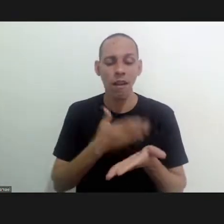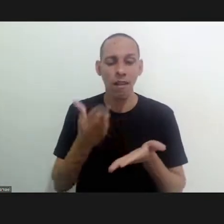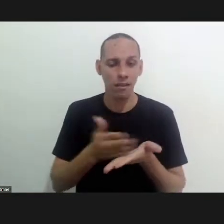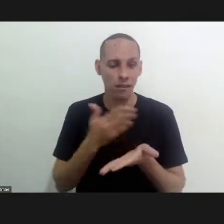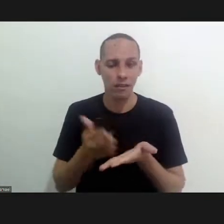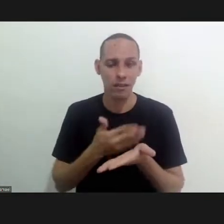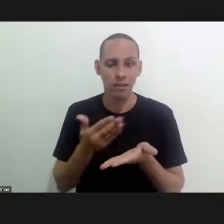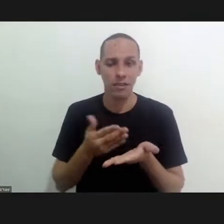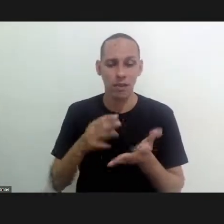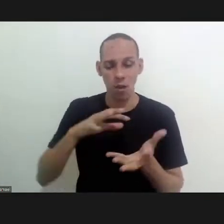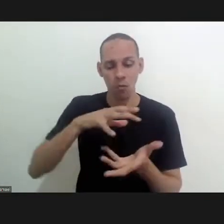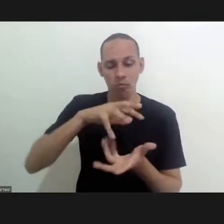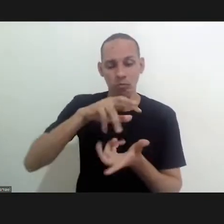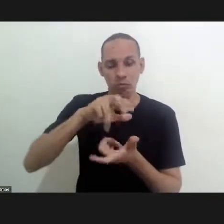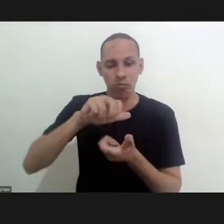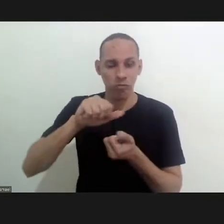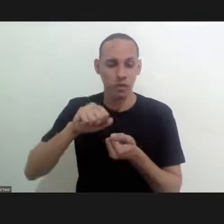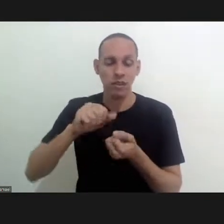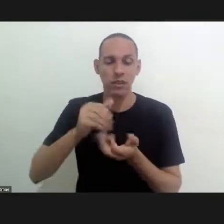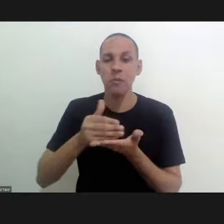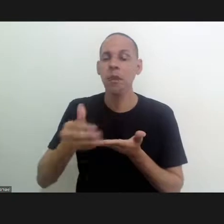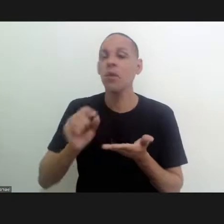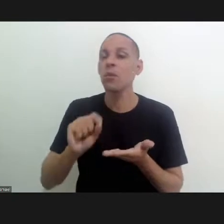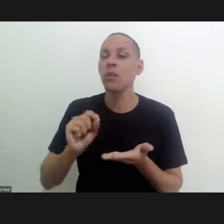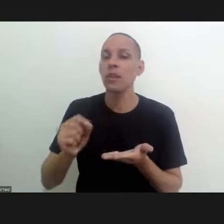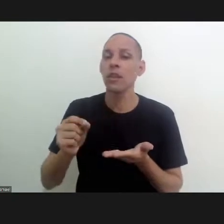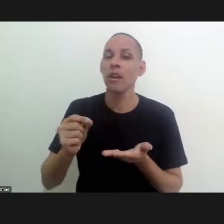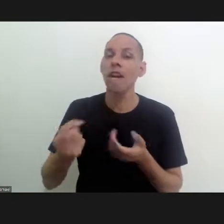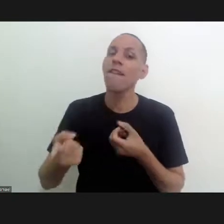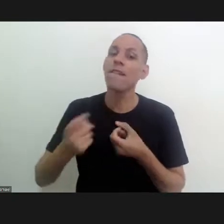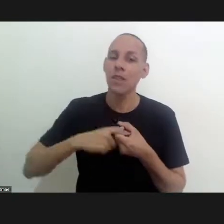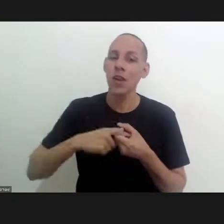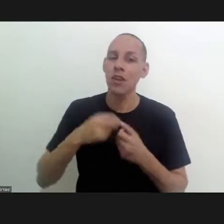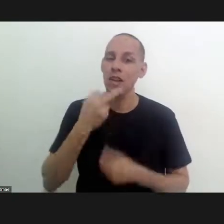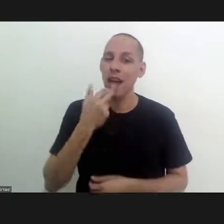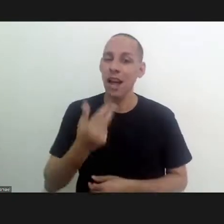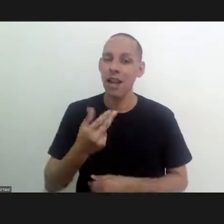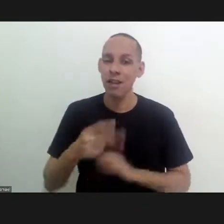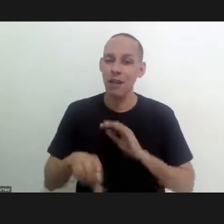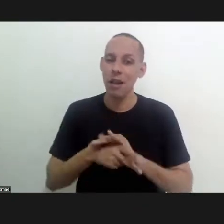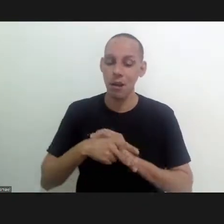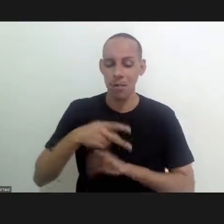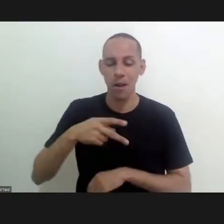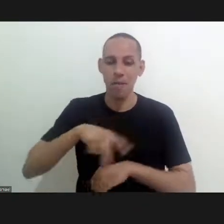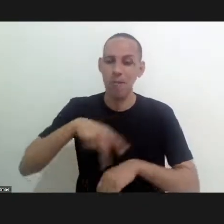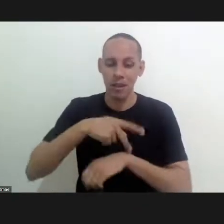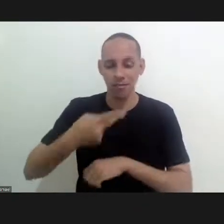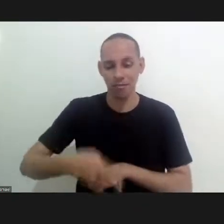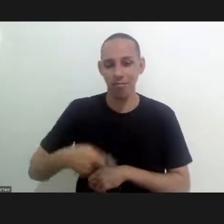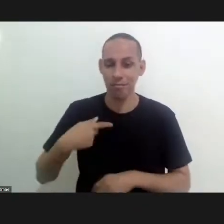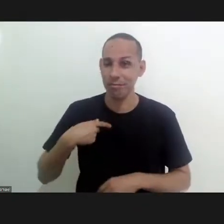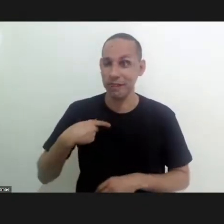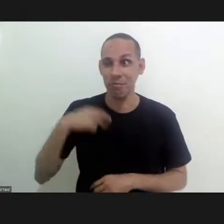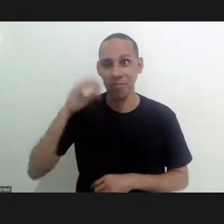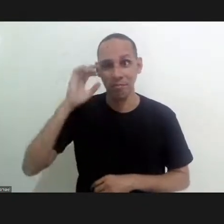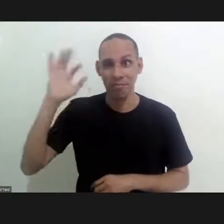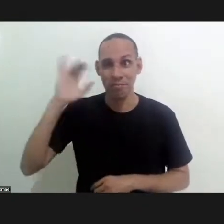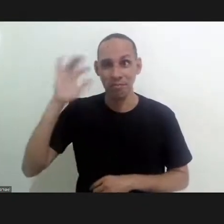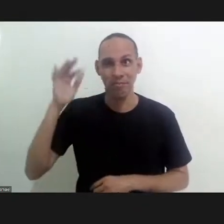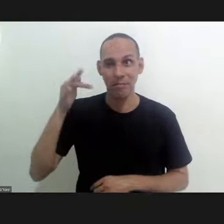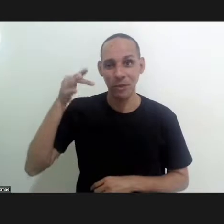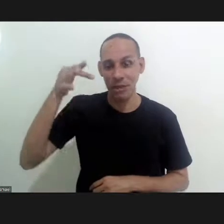future the journals throughout the world will start publishing again in the national languages possibly